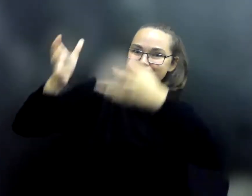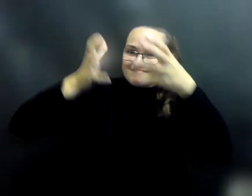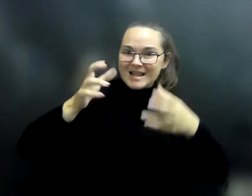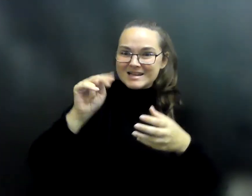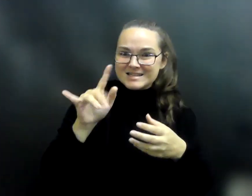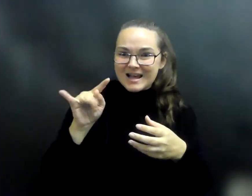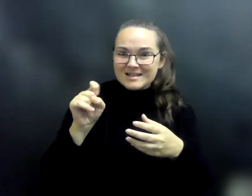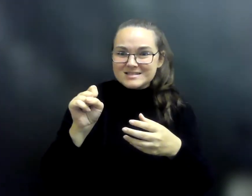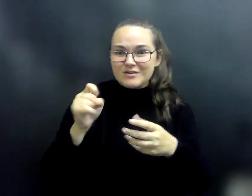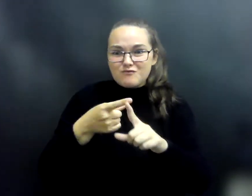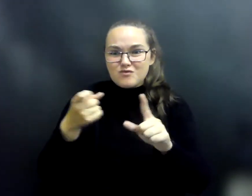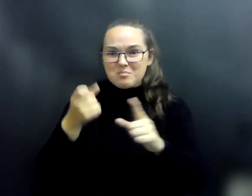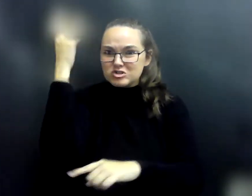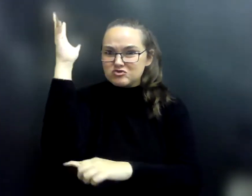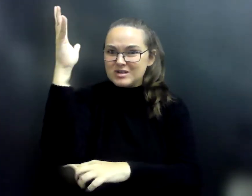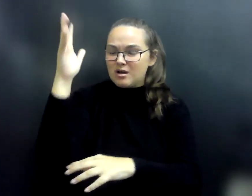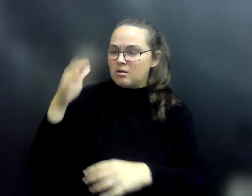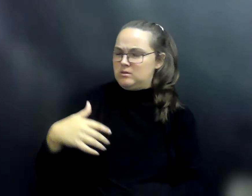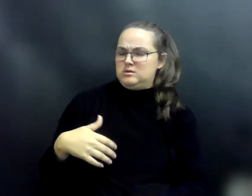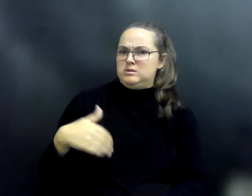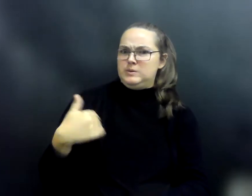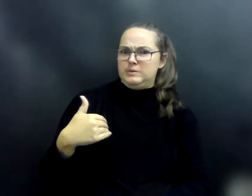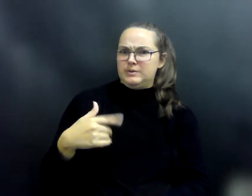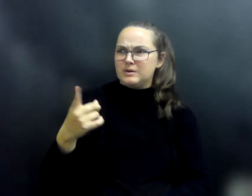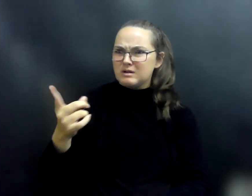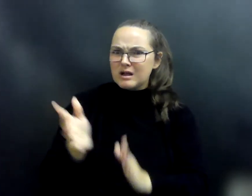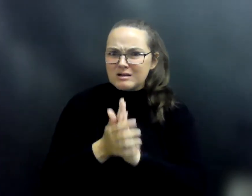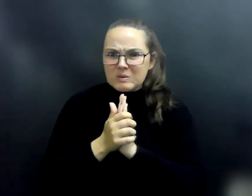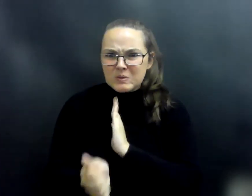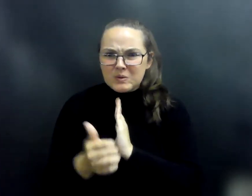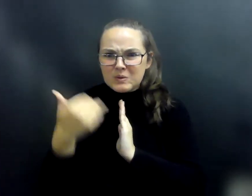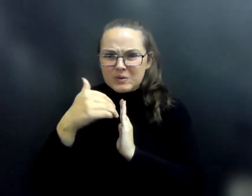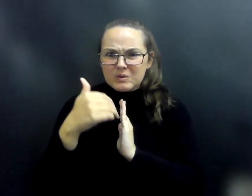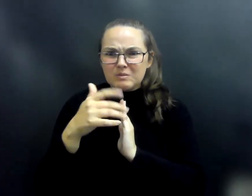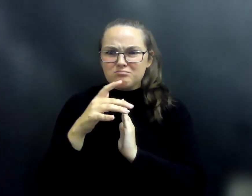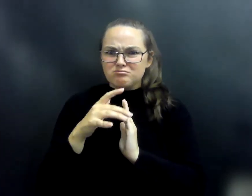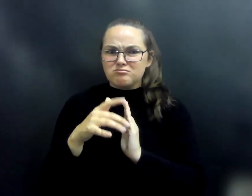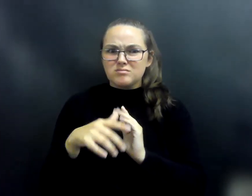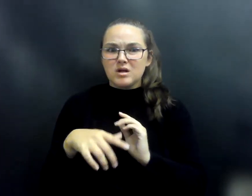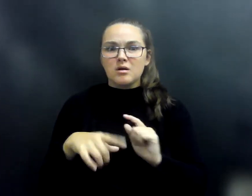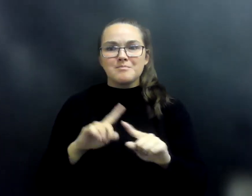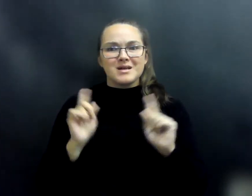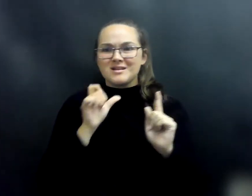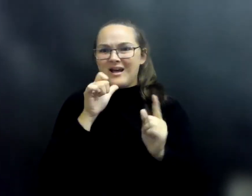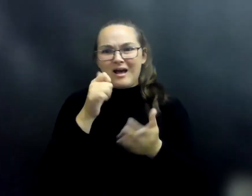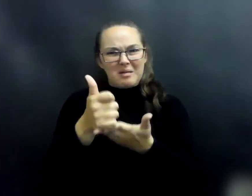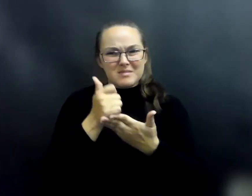That is a useful skill, said the prince, but it won't help me get out of this forest. Wait a minute,